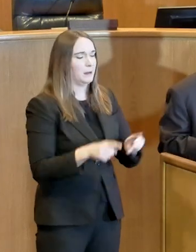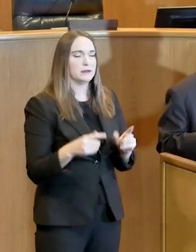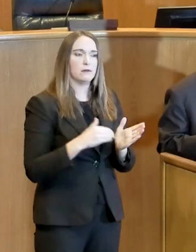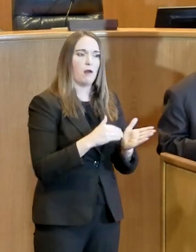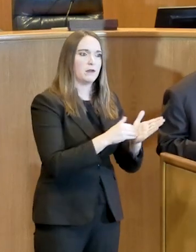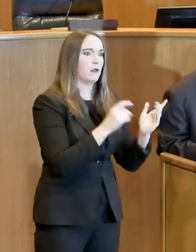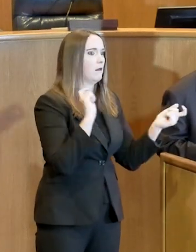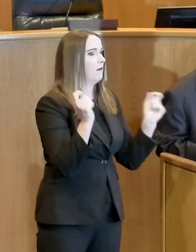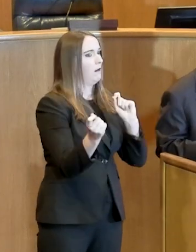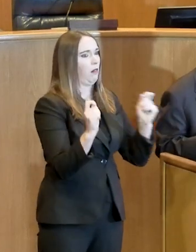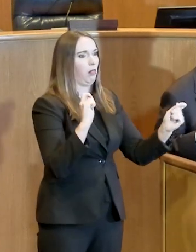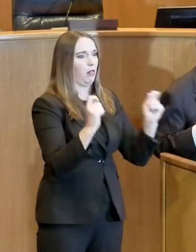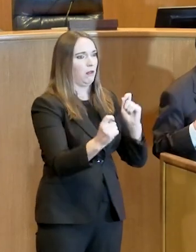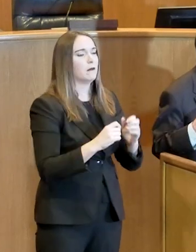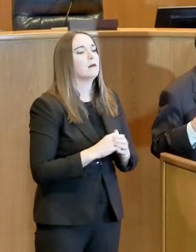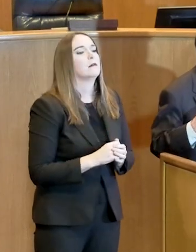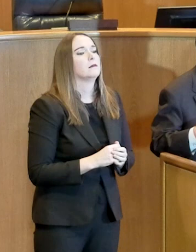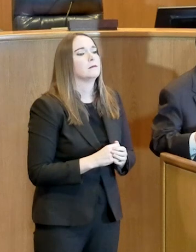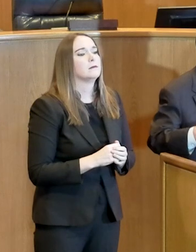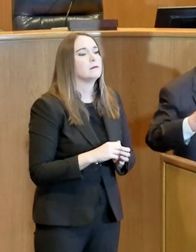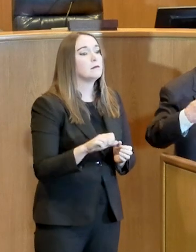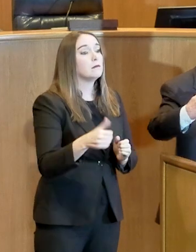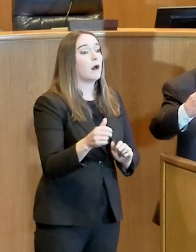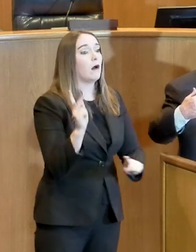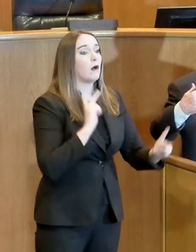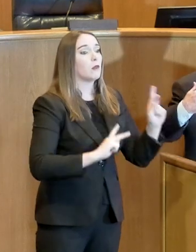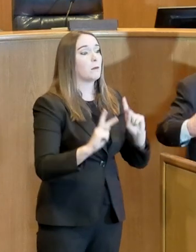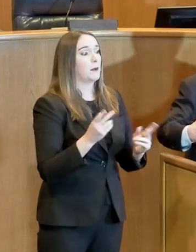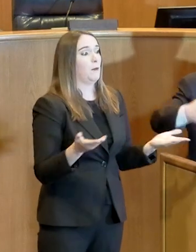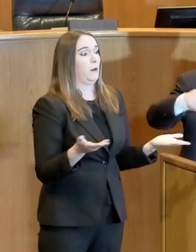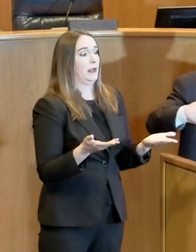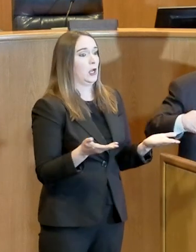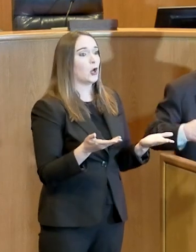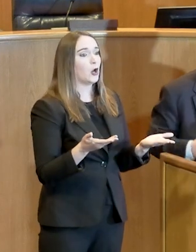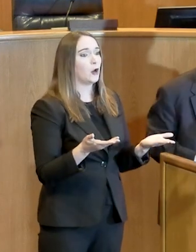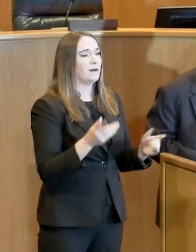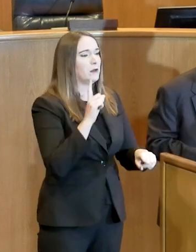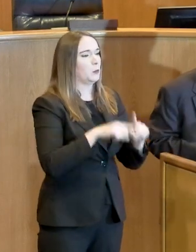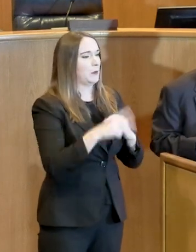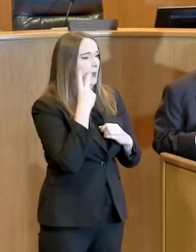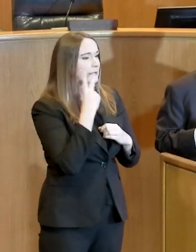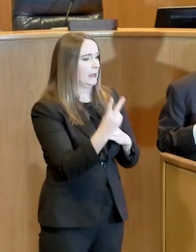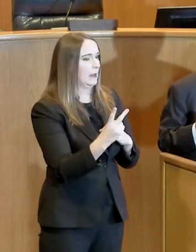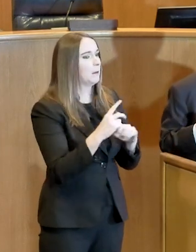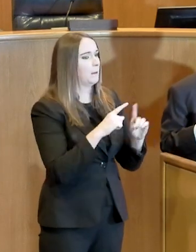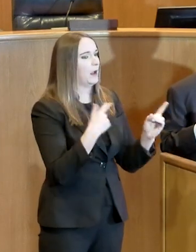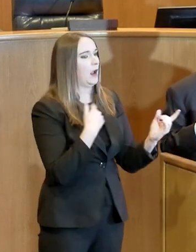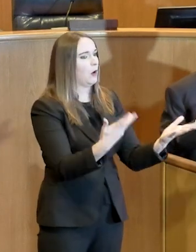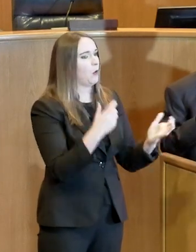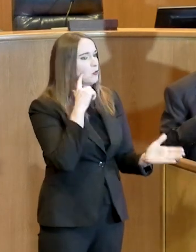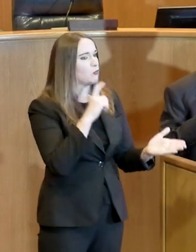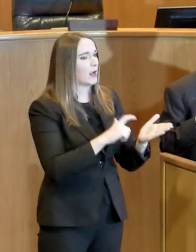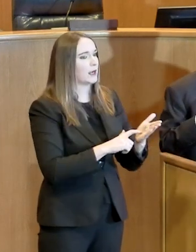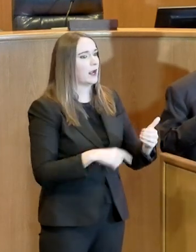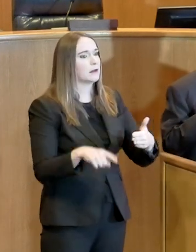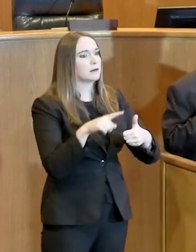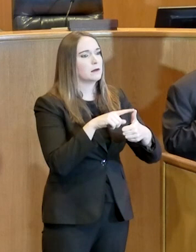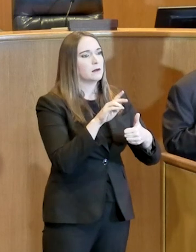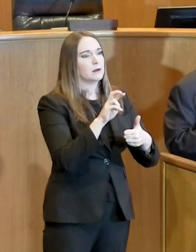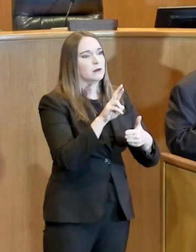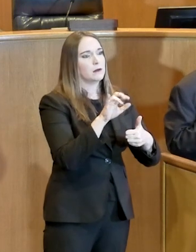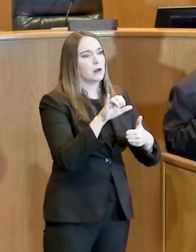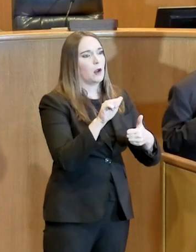to recognize some other folks who are here but maybe not up here. We have Brian Johnson, the